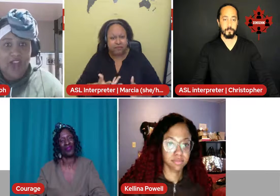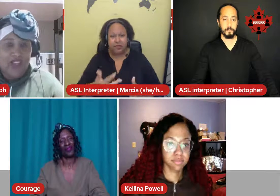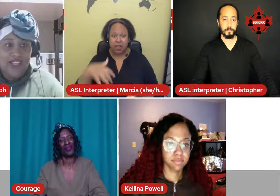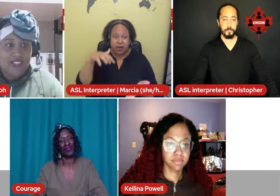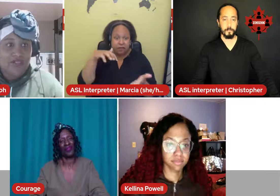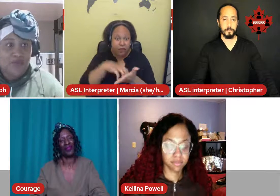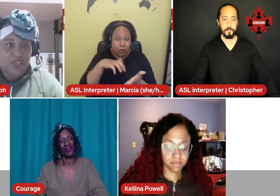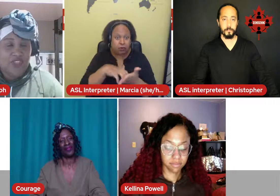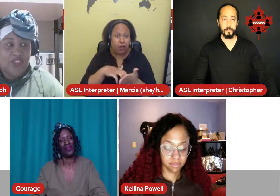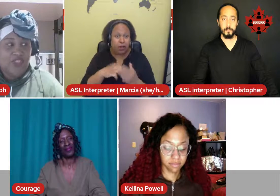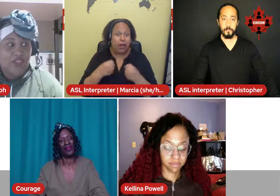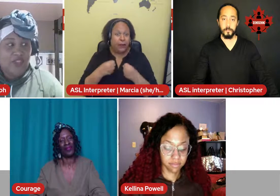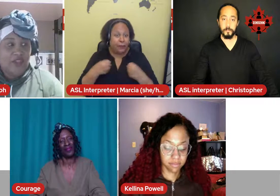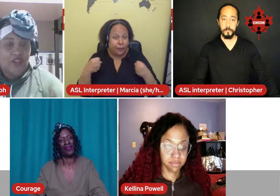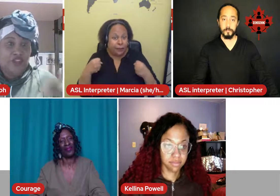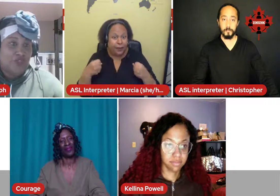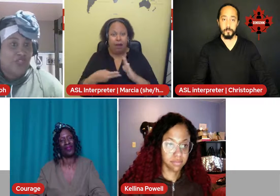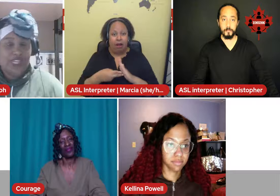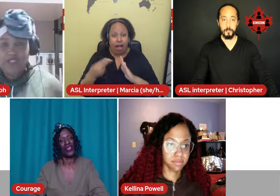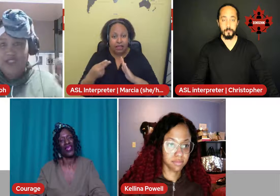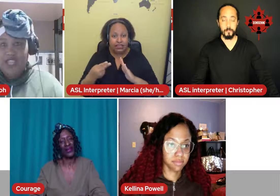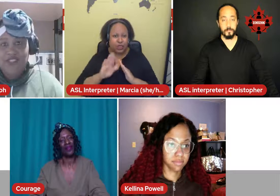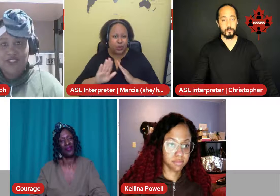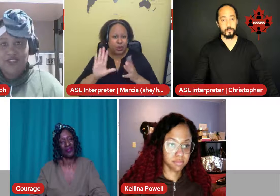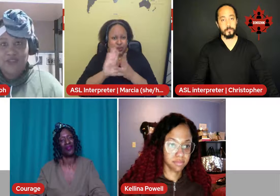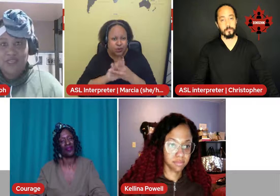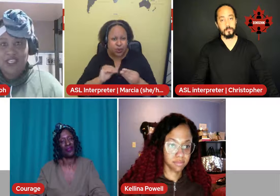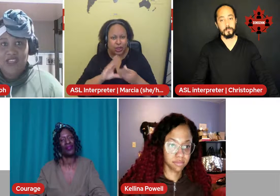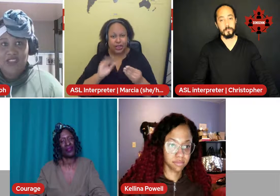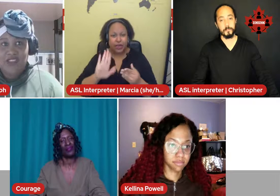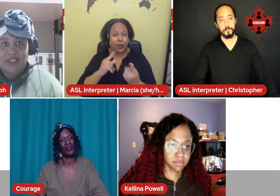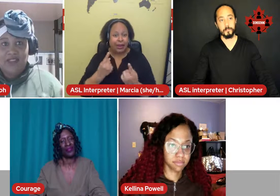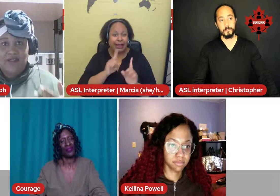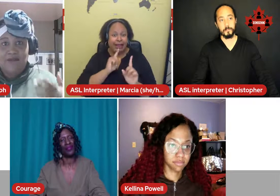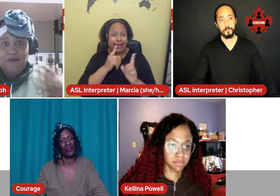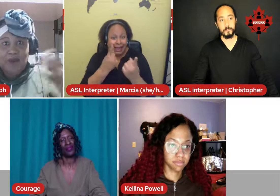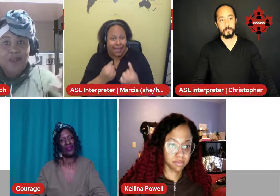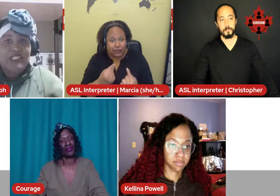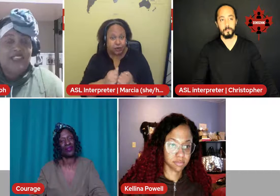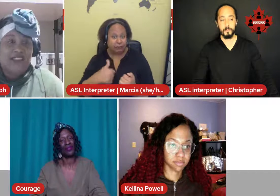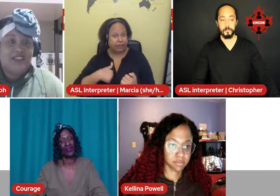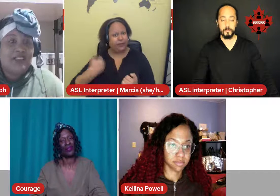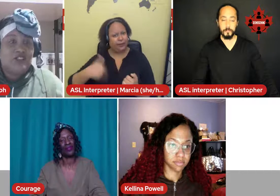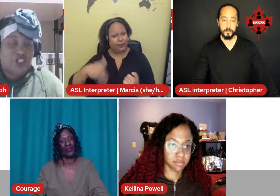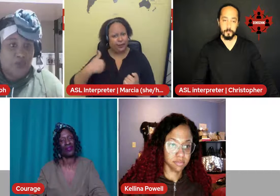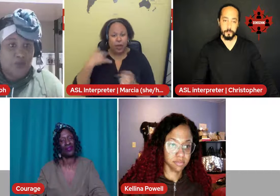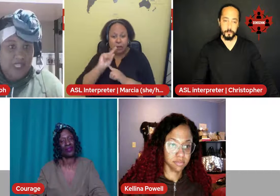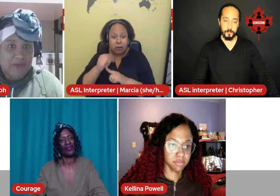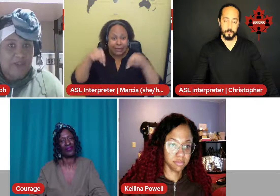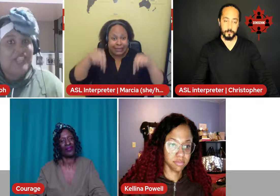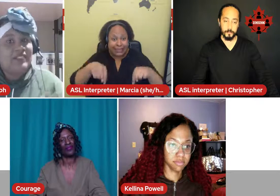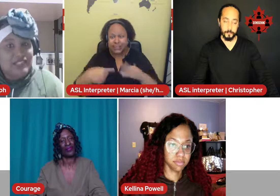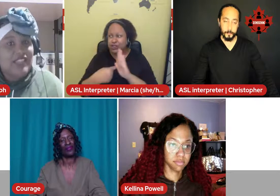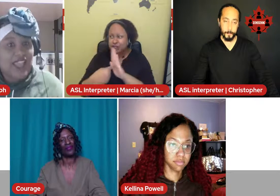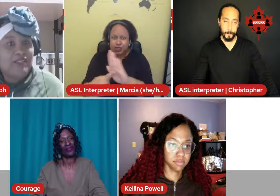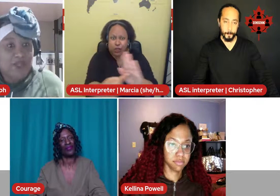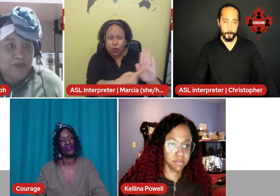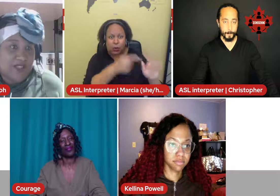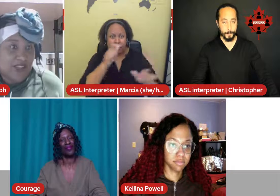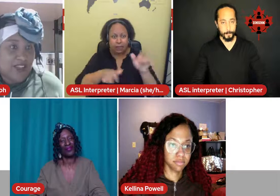honest with your story and your answers. Because moments like this is to show people that this can be done